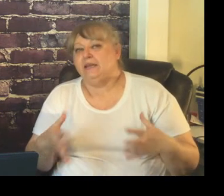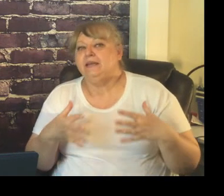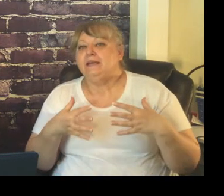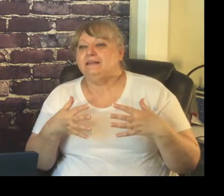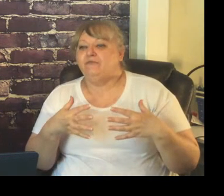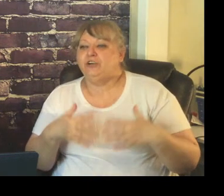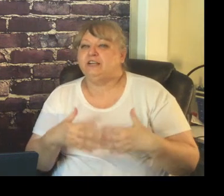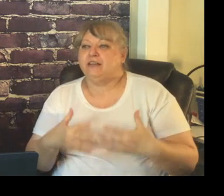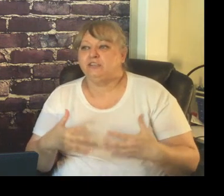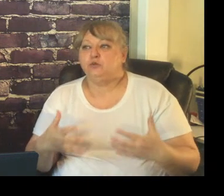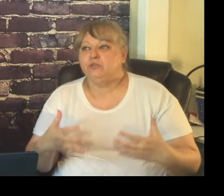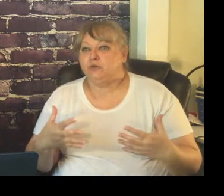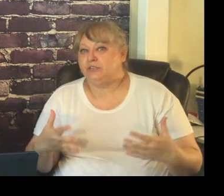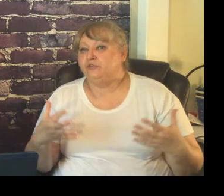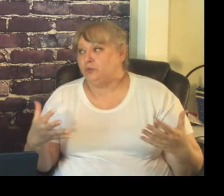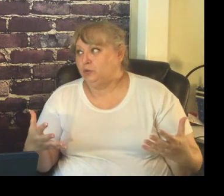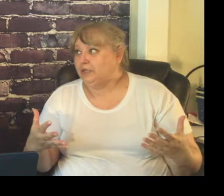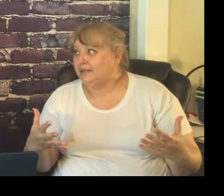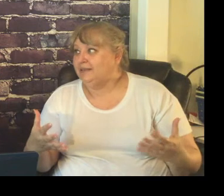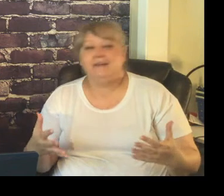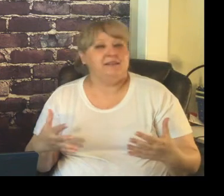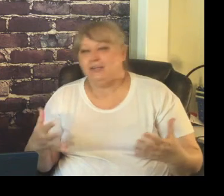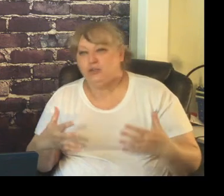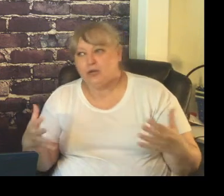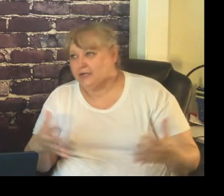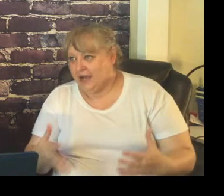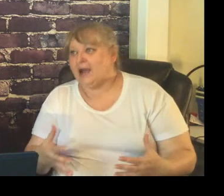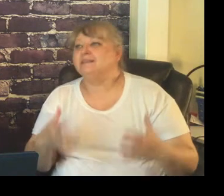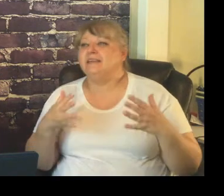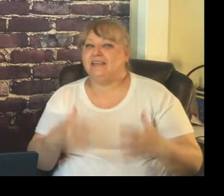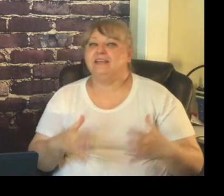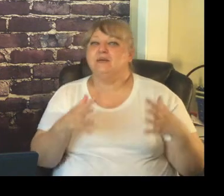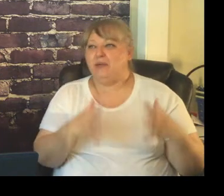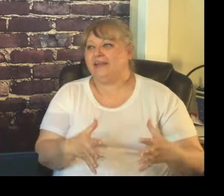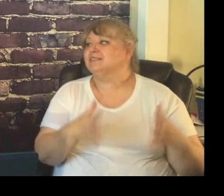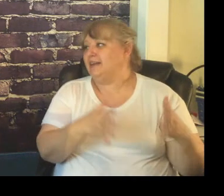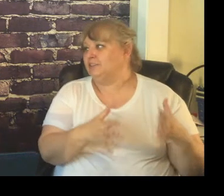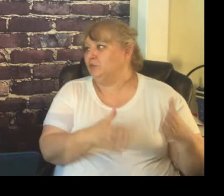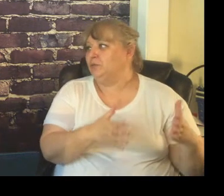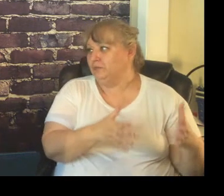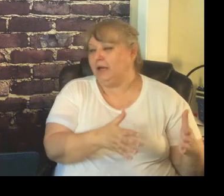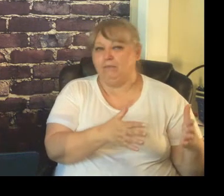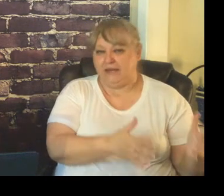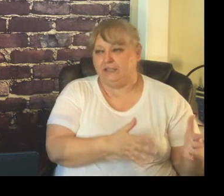for the classroom to run smoothly then you are not in a best classroom management